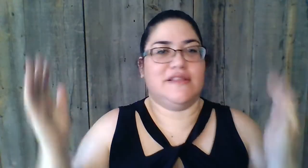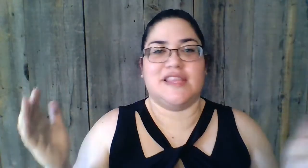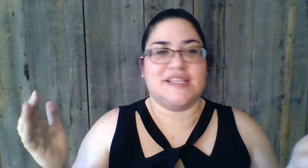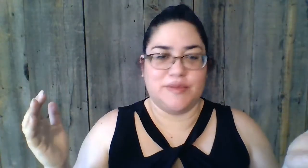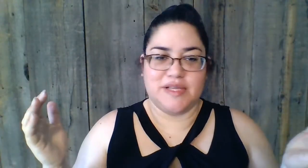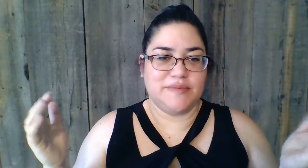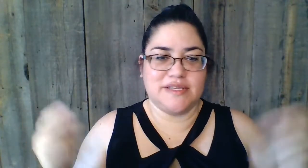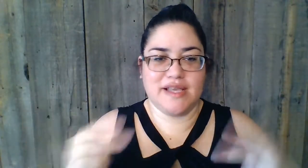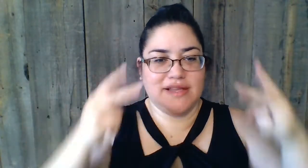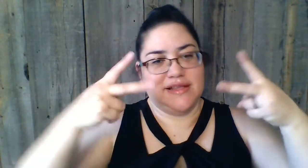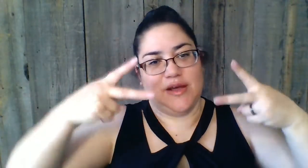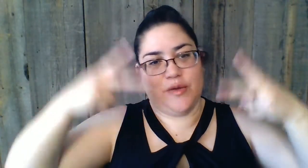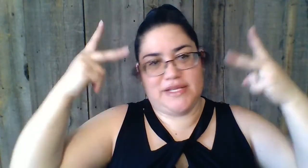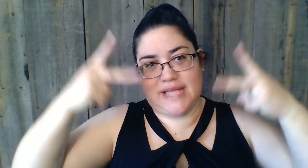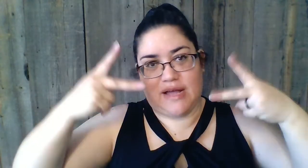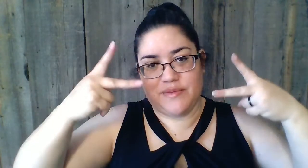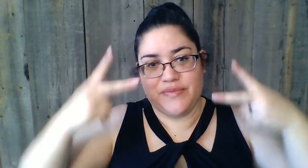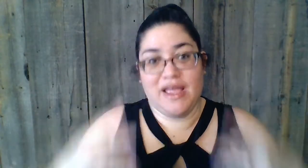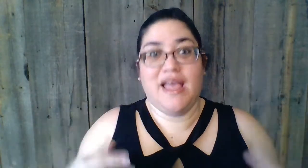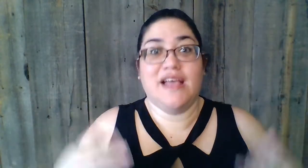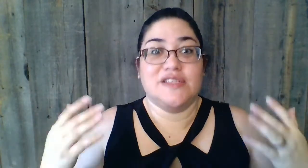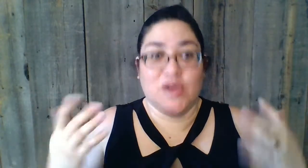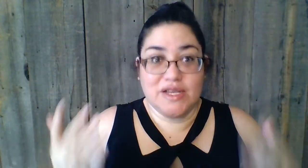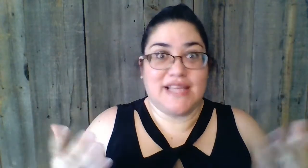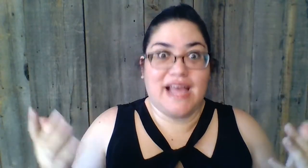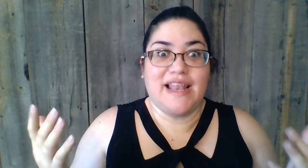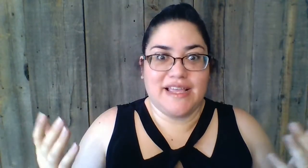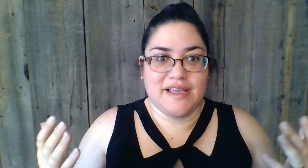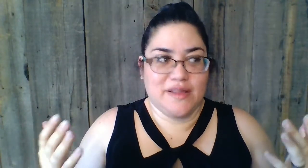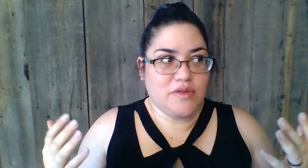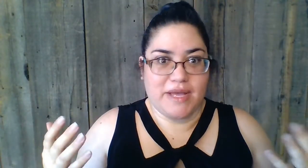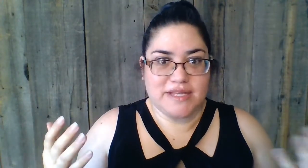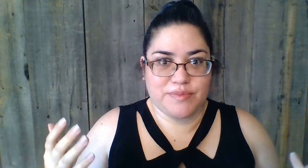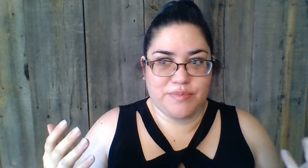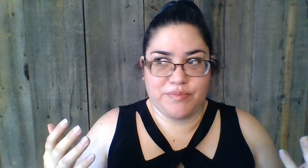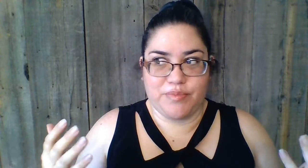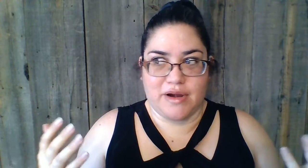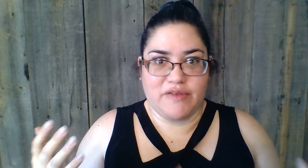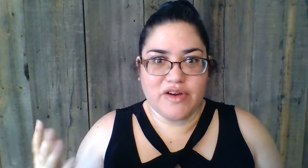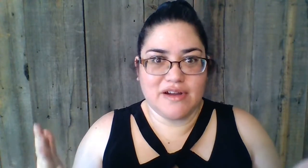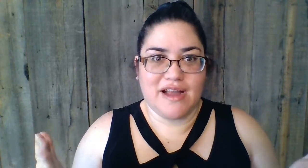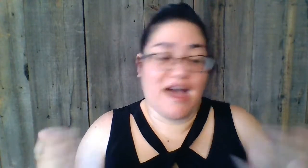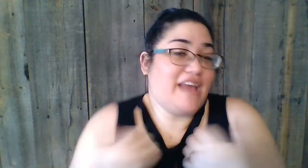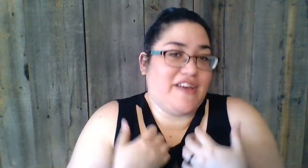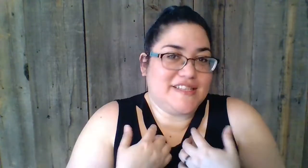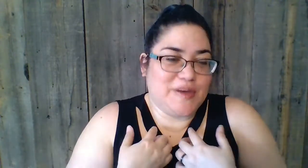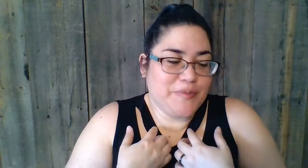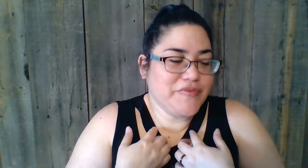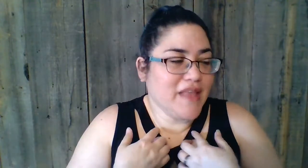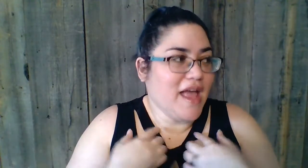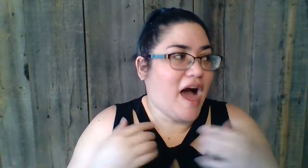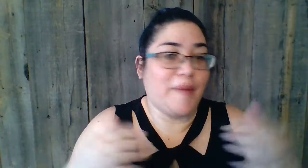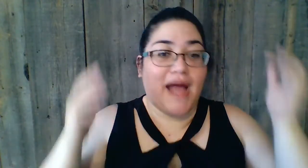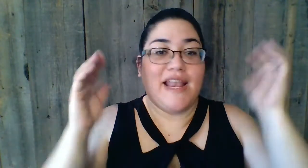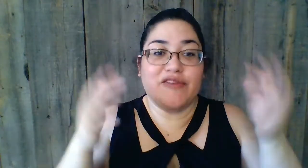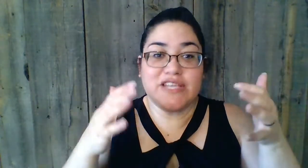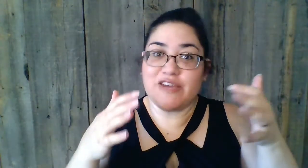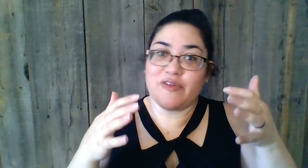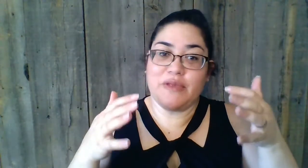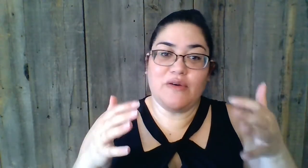symptoms, they go peace out. So isn't that, like, the best part ever? I thought so. I'd love to hear from you.